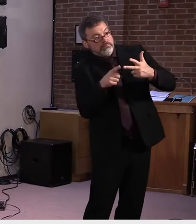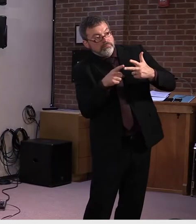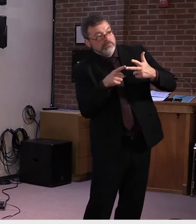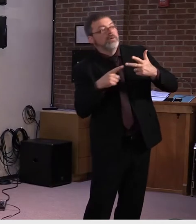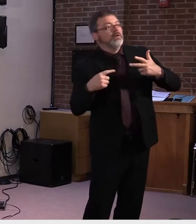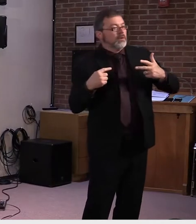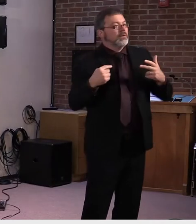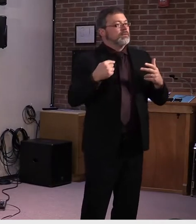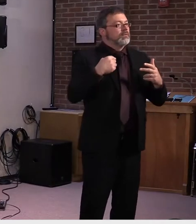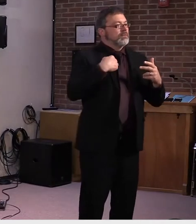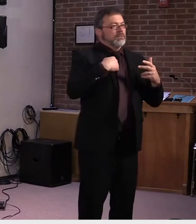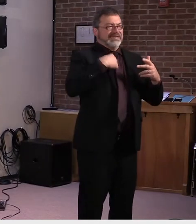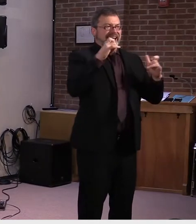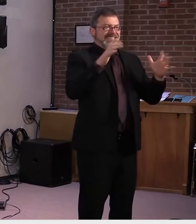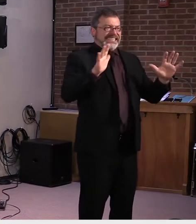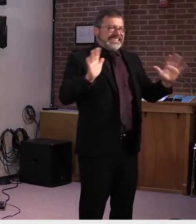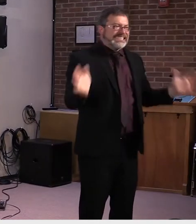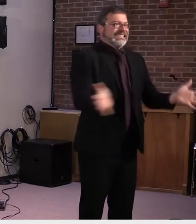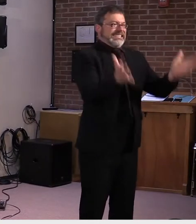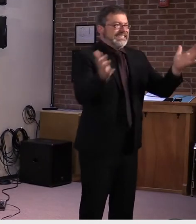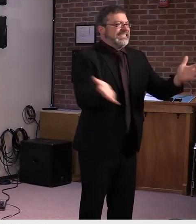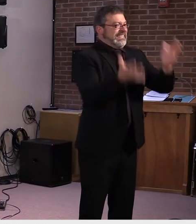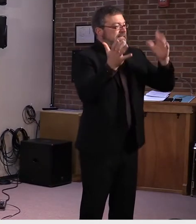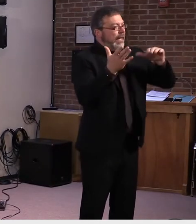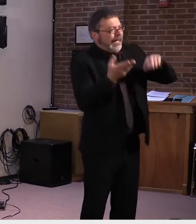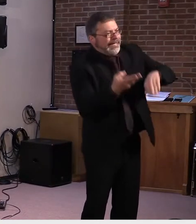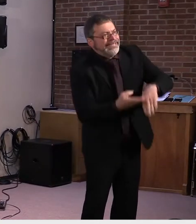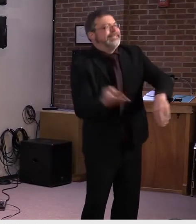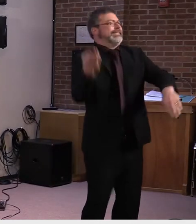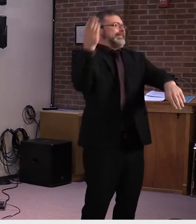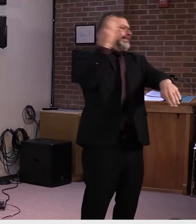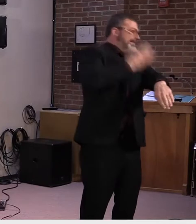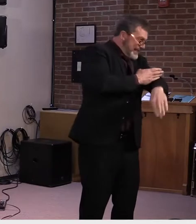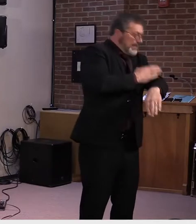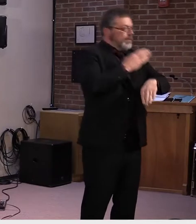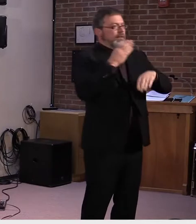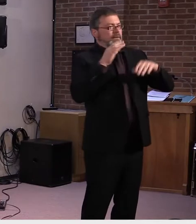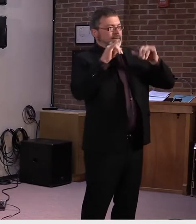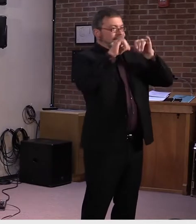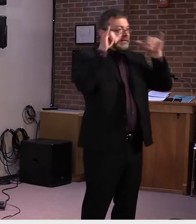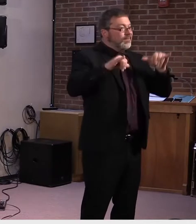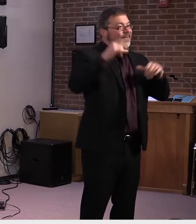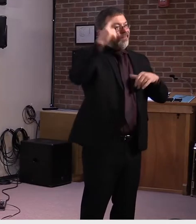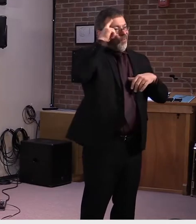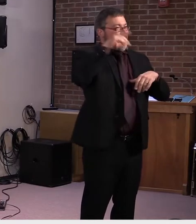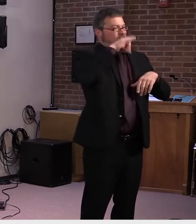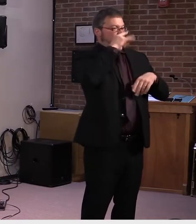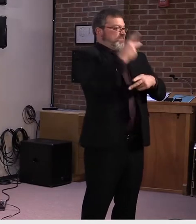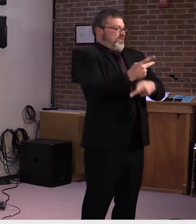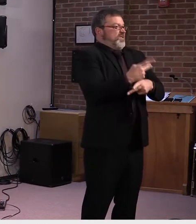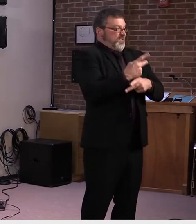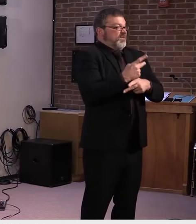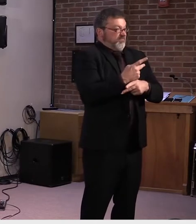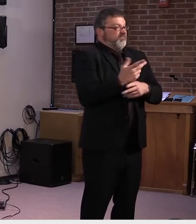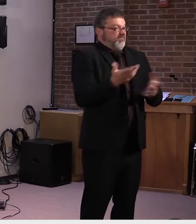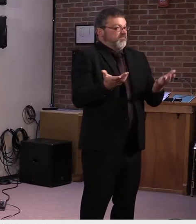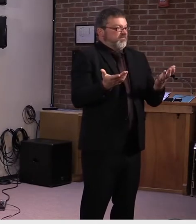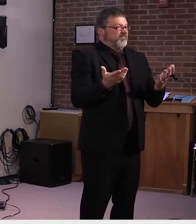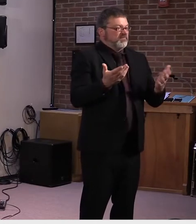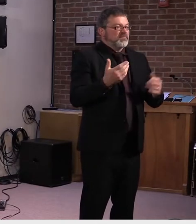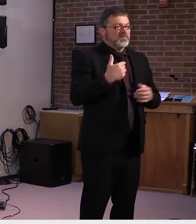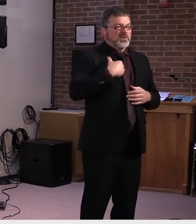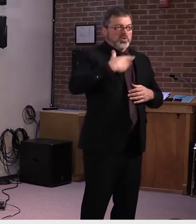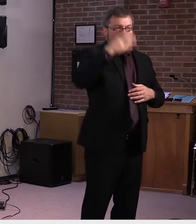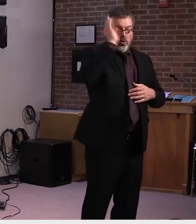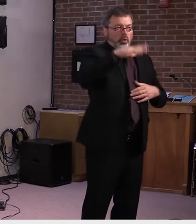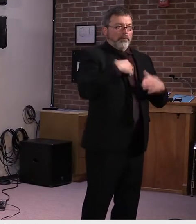we look to increase options quickly, the Department of Children and Families will expedite administrative processing and increase and